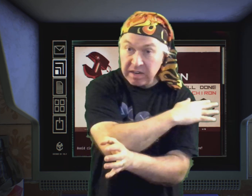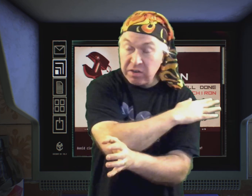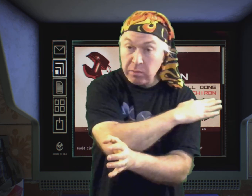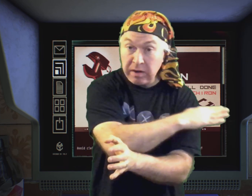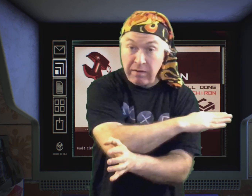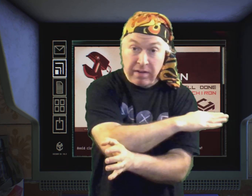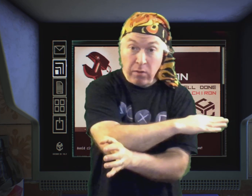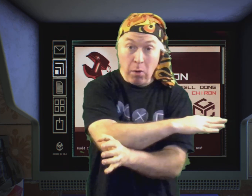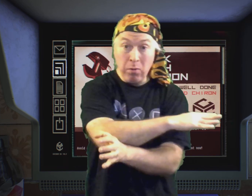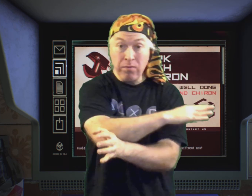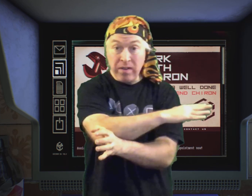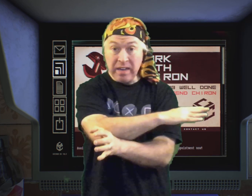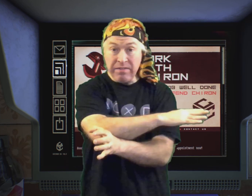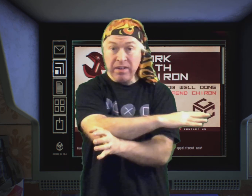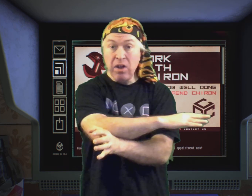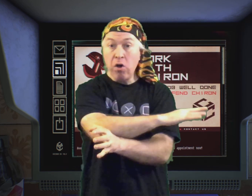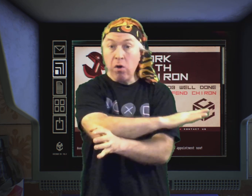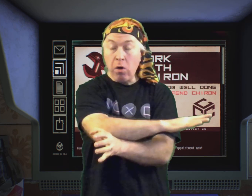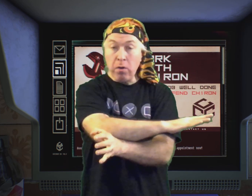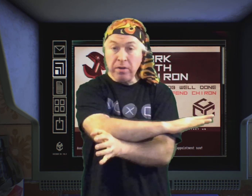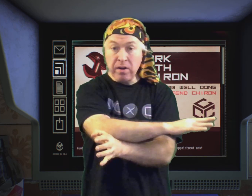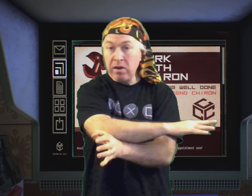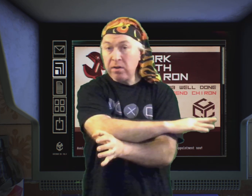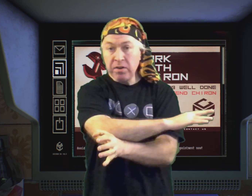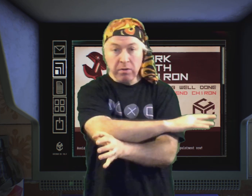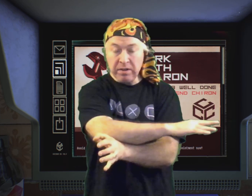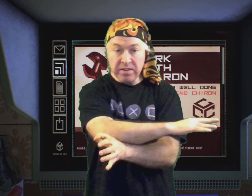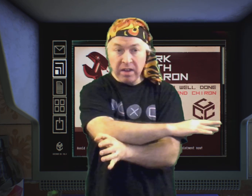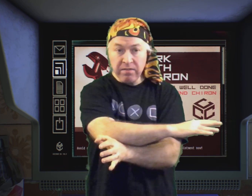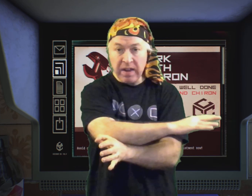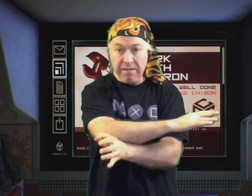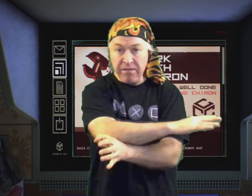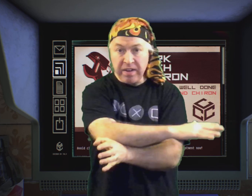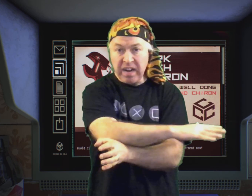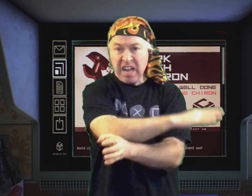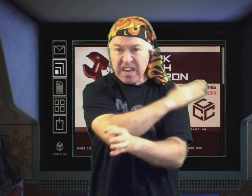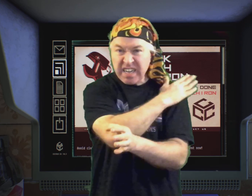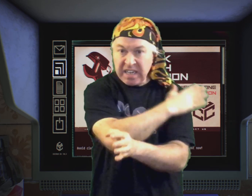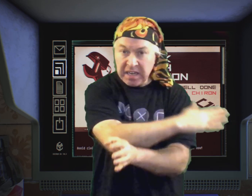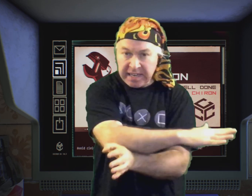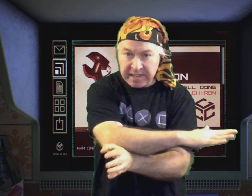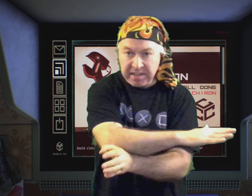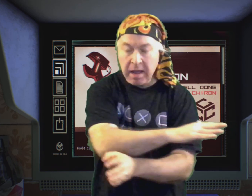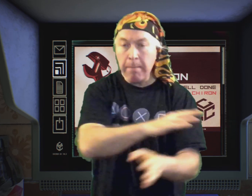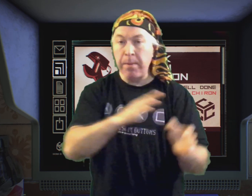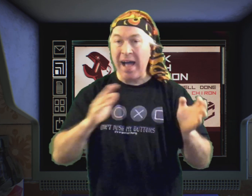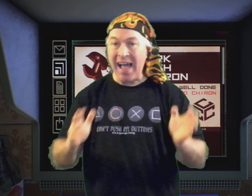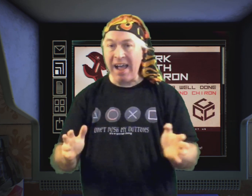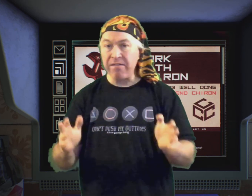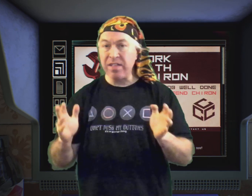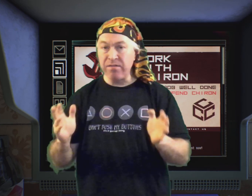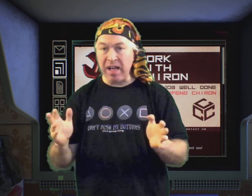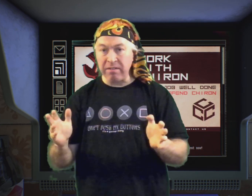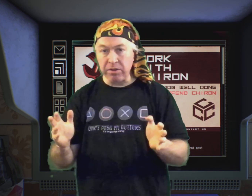Grand Theft Auto 5, all your cars, all your stuff, everything deletes. But half the value